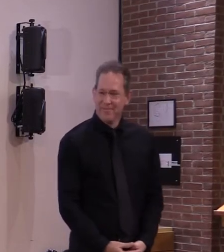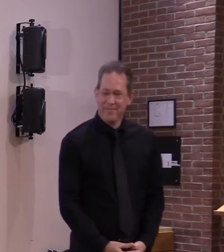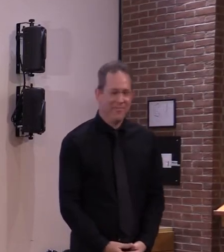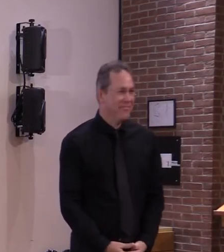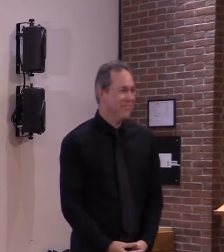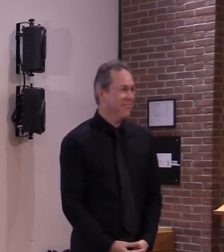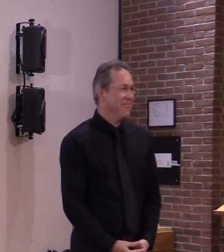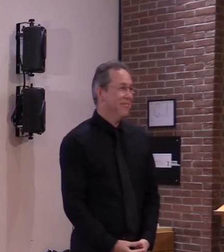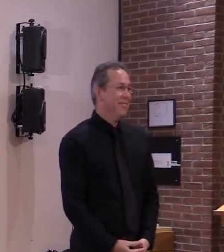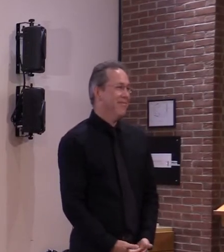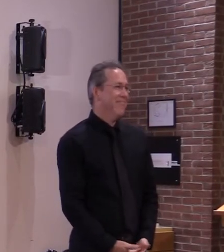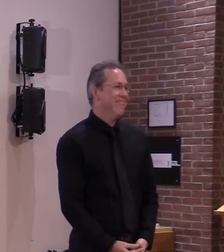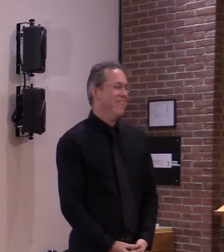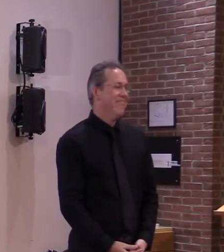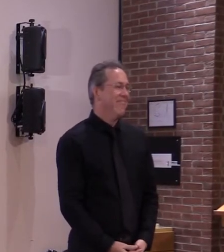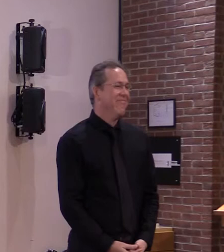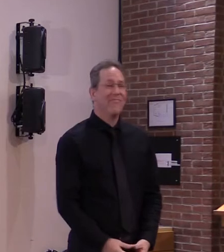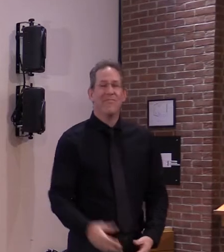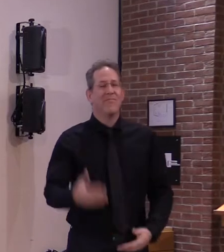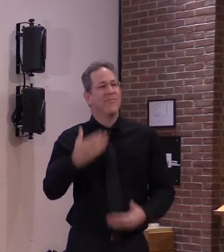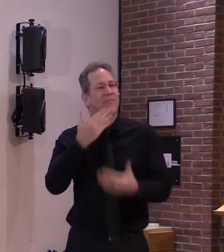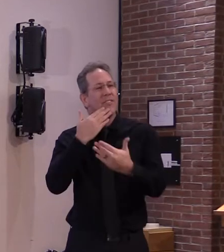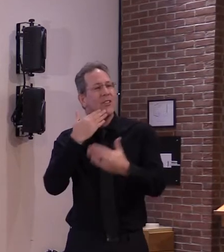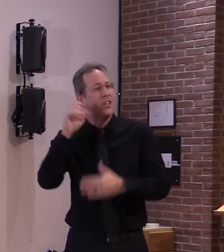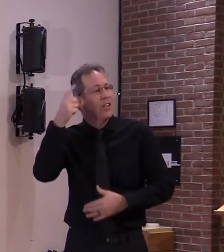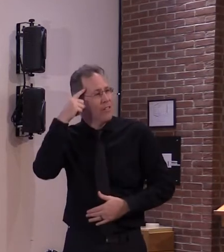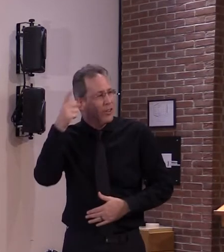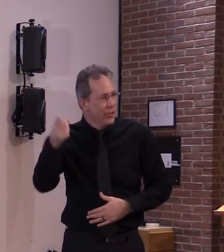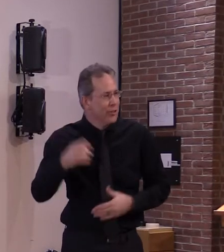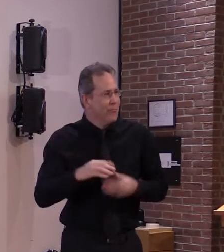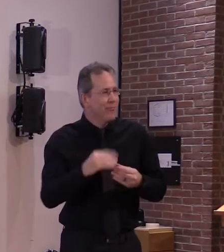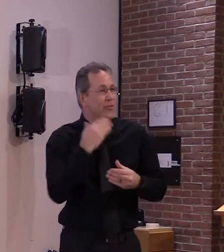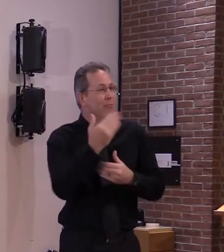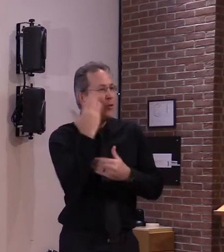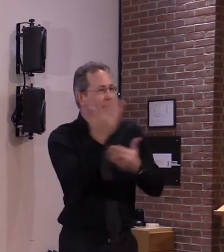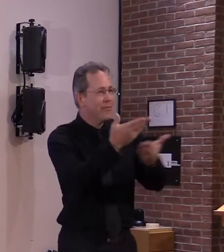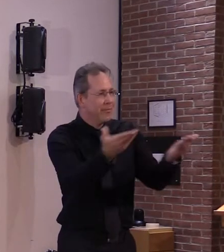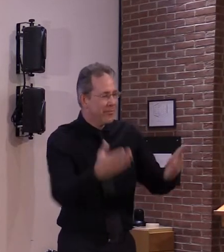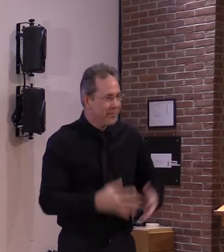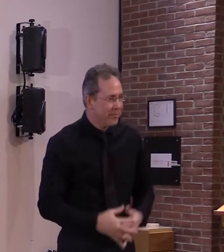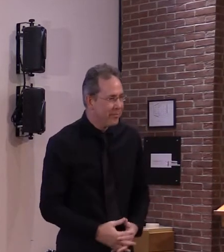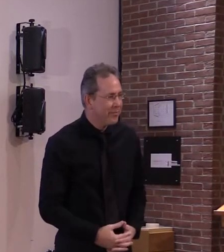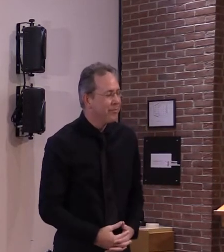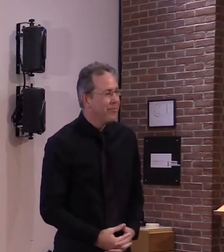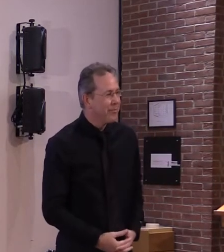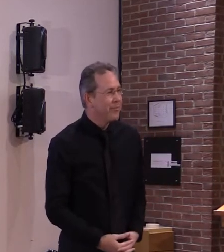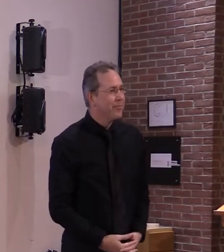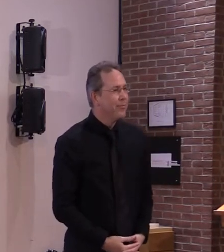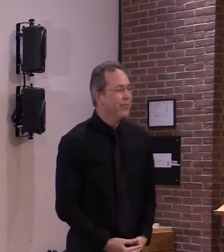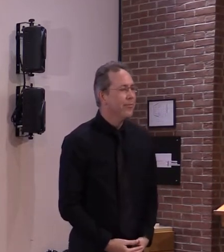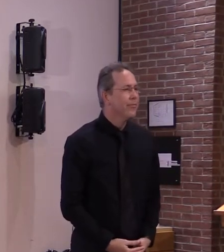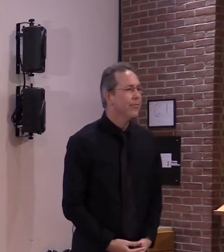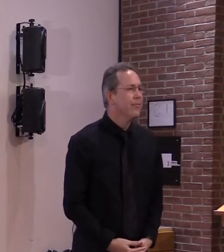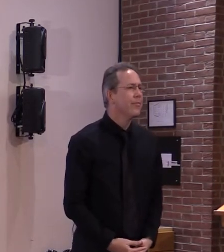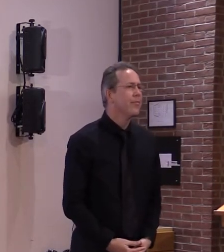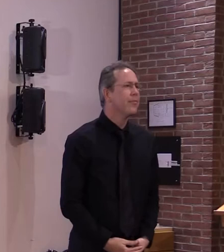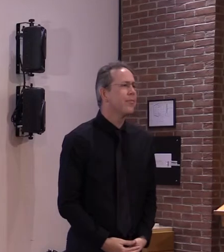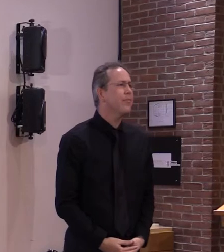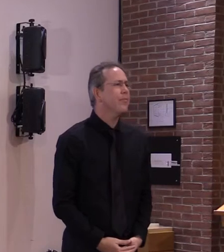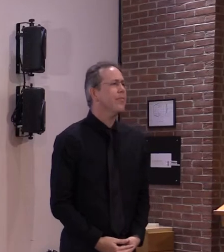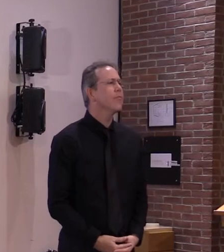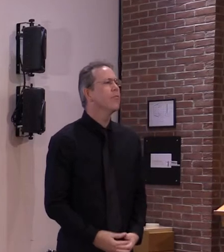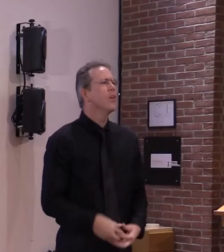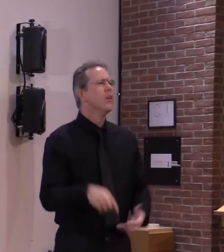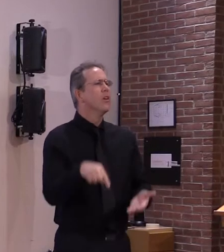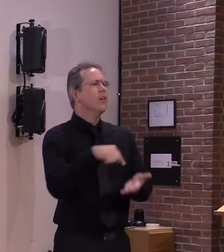uh thank you very much governor and and good morning everyone um this week provides us with the greatest hope